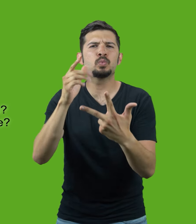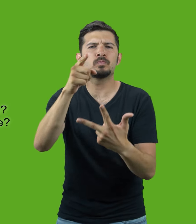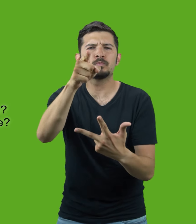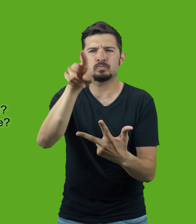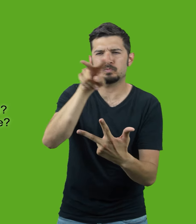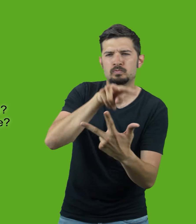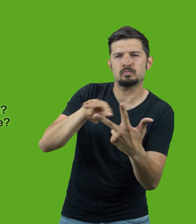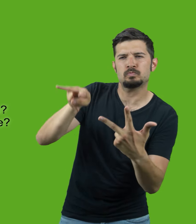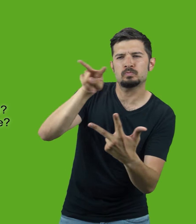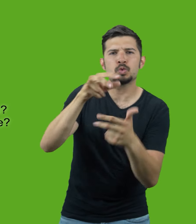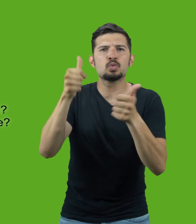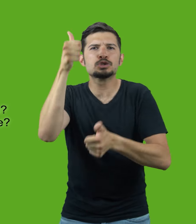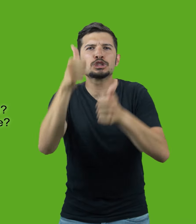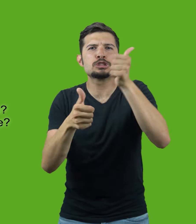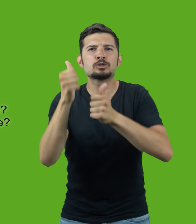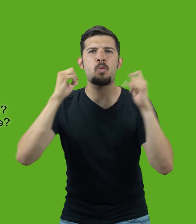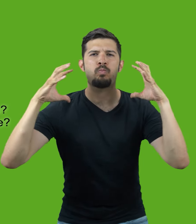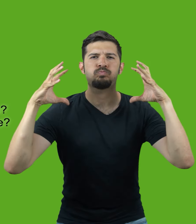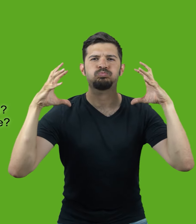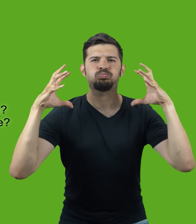Who's the roundest of the three?